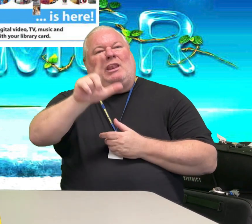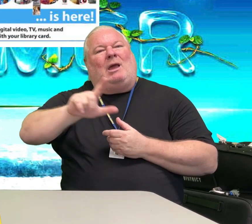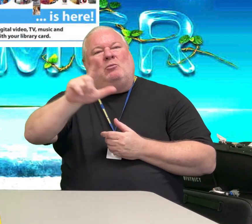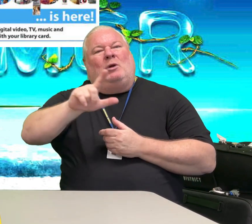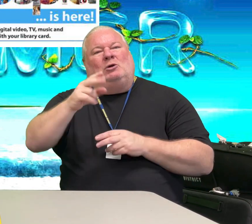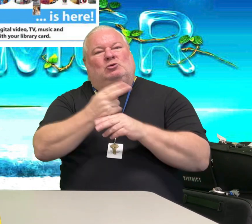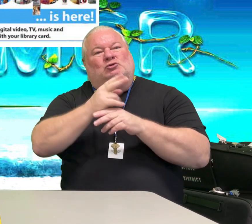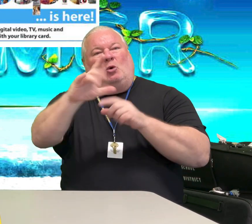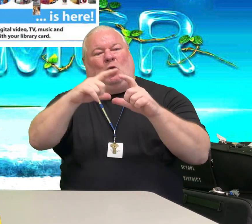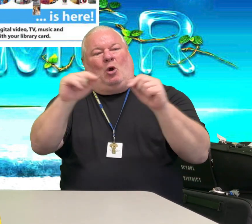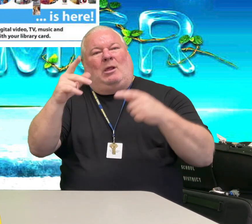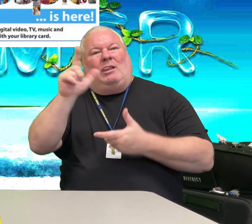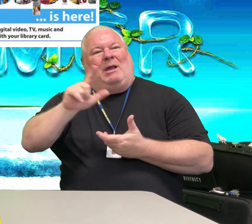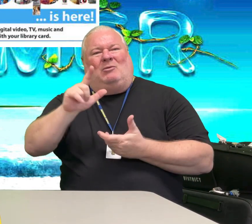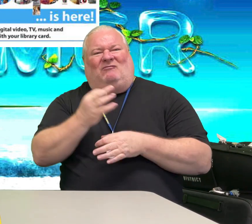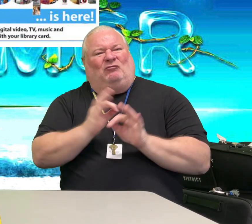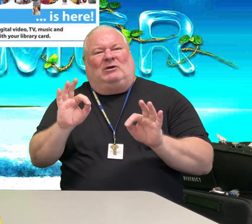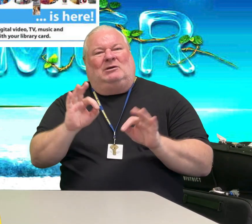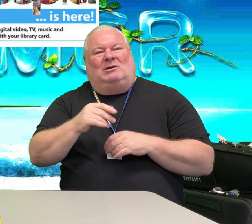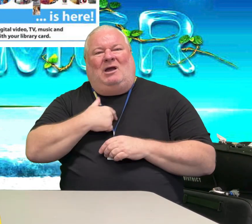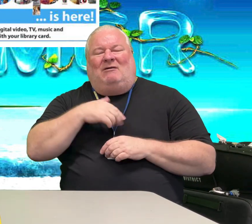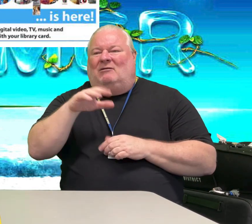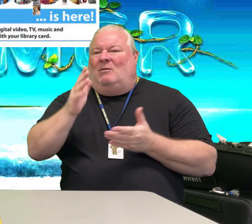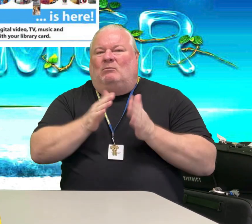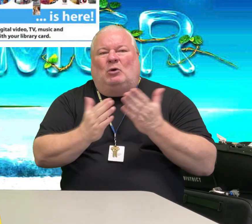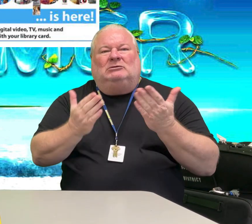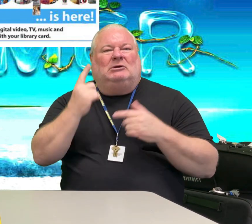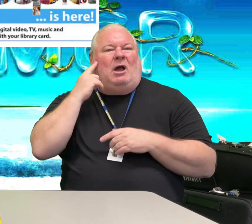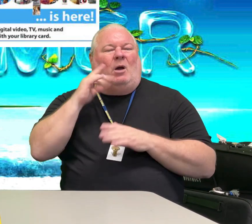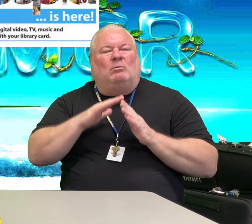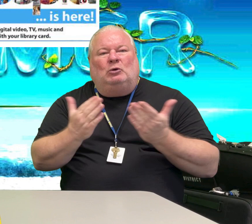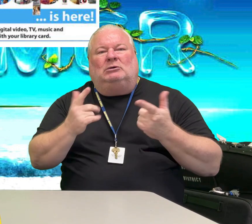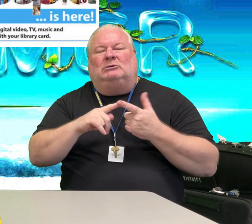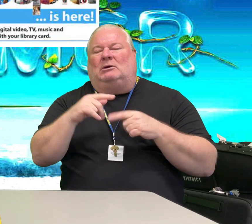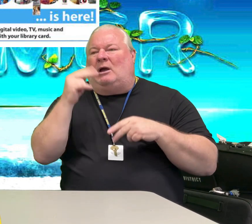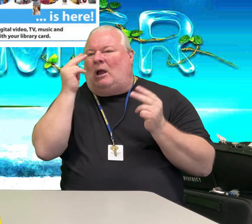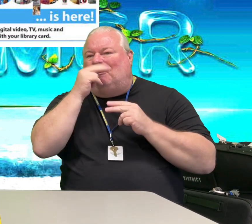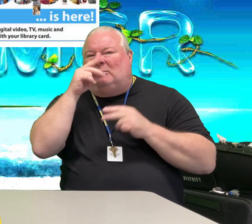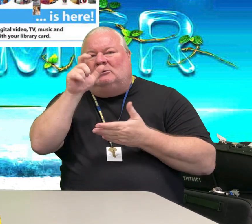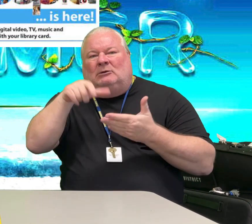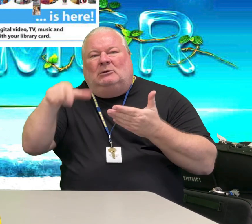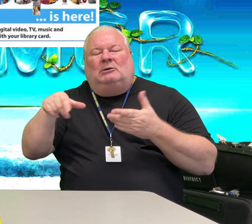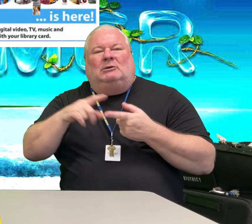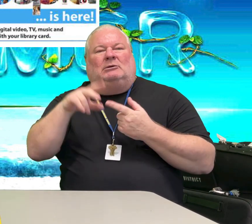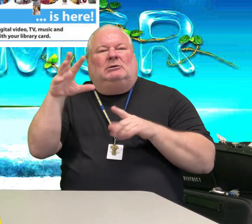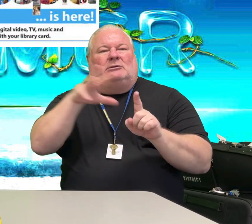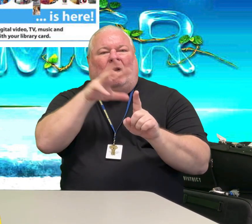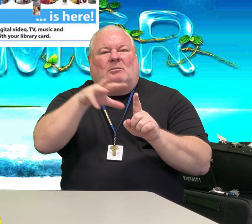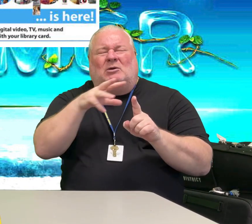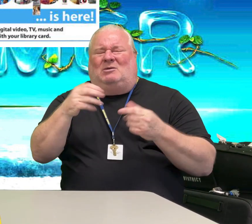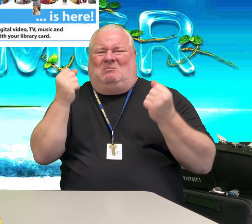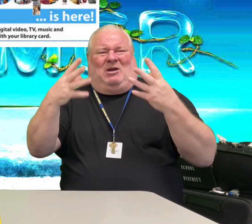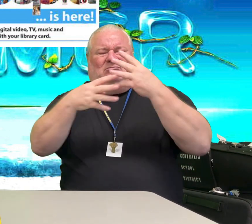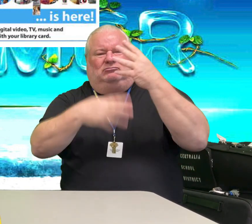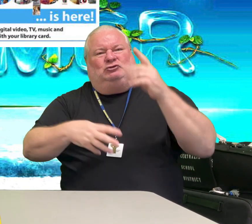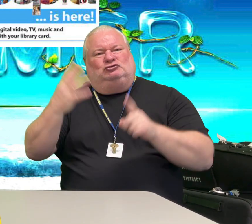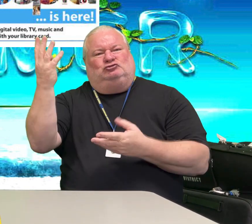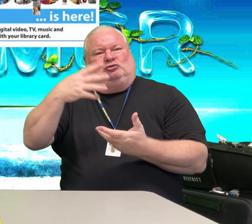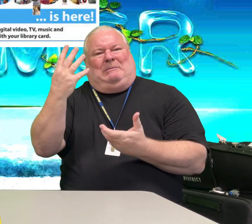card. There are books, audiobooks, comics, movies, documentaries, and more all streamed to you.